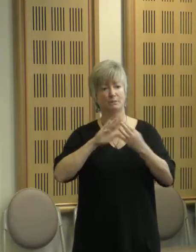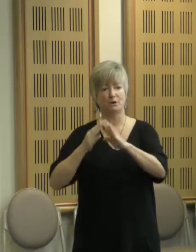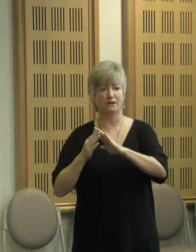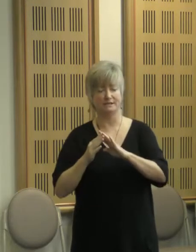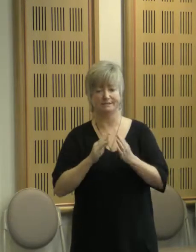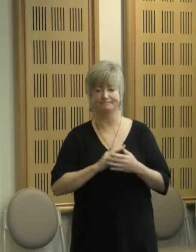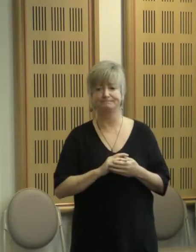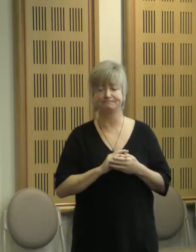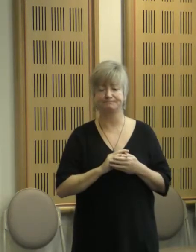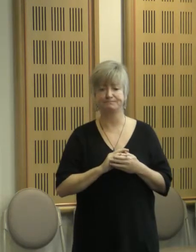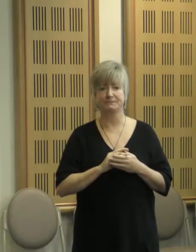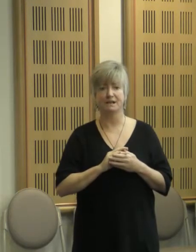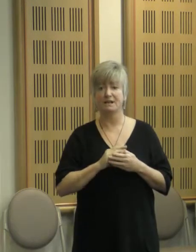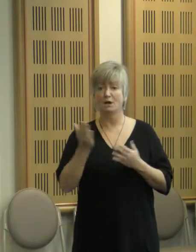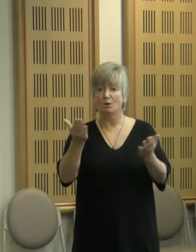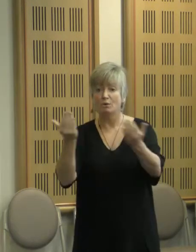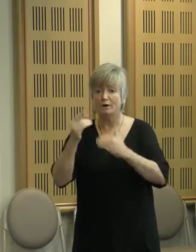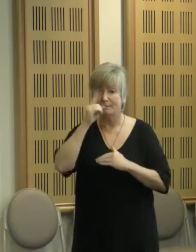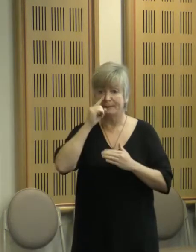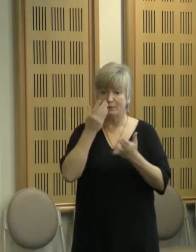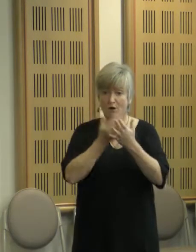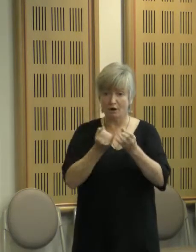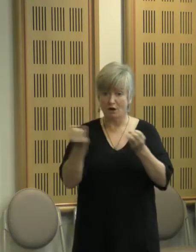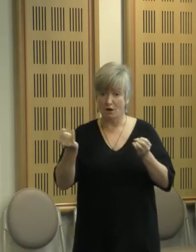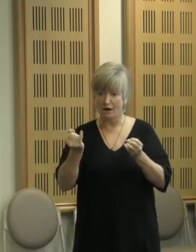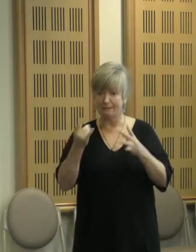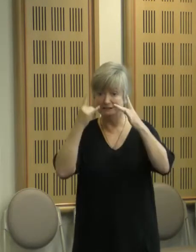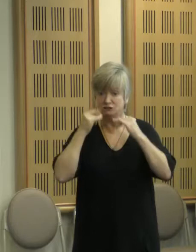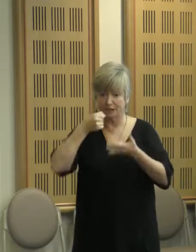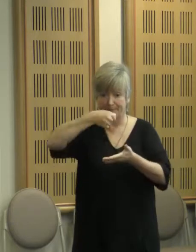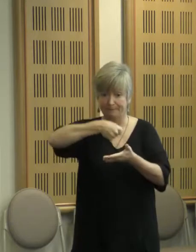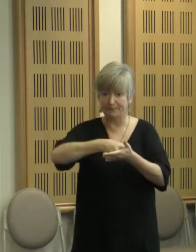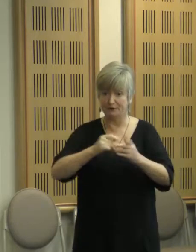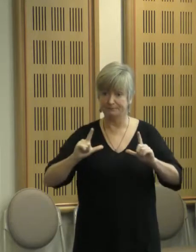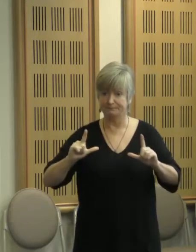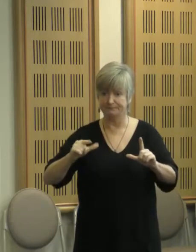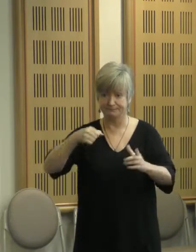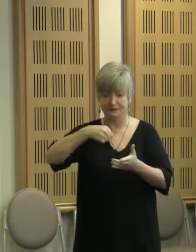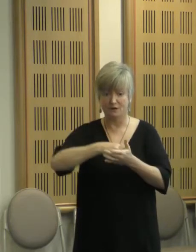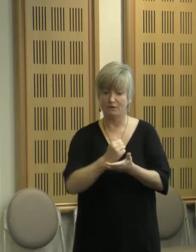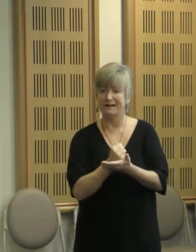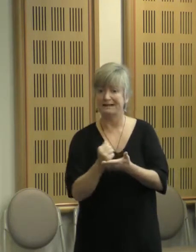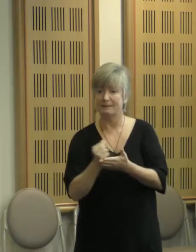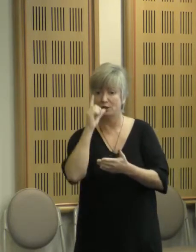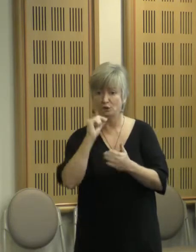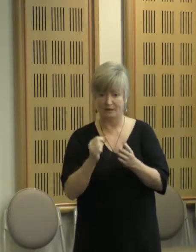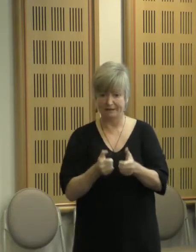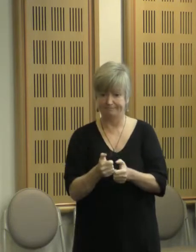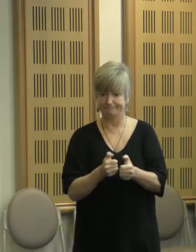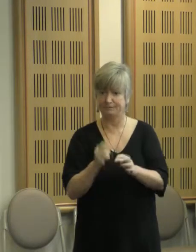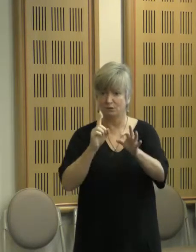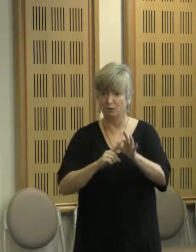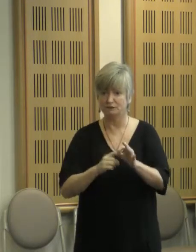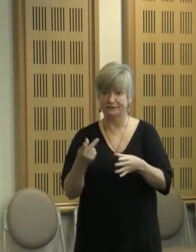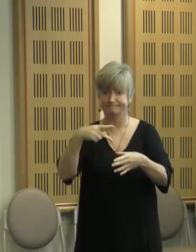us online. Just remember to check on the bottom of the screen you will see a phone number where you can text in your questions and